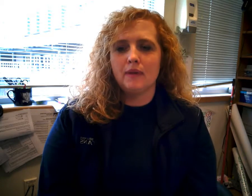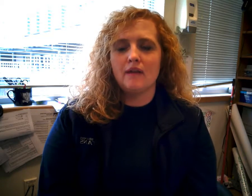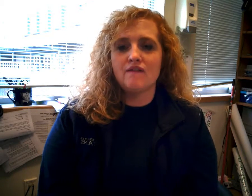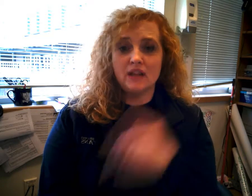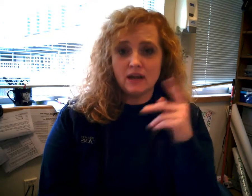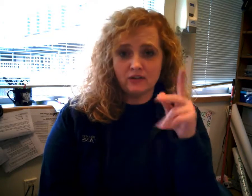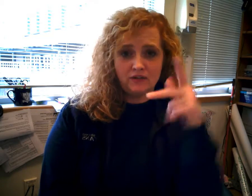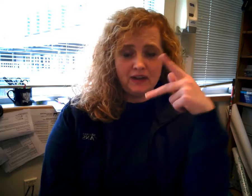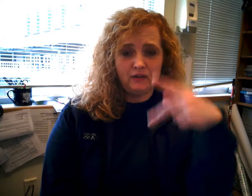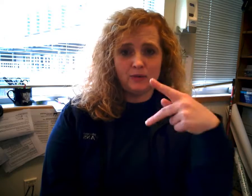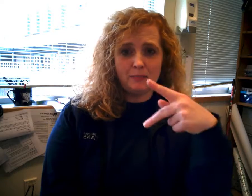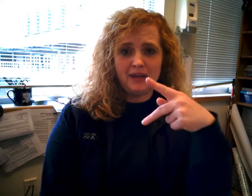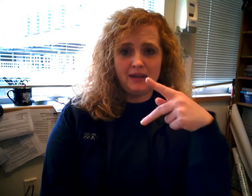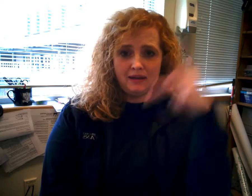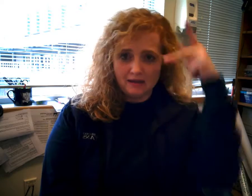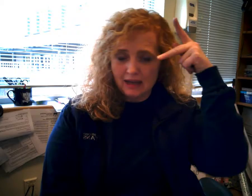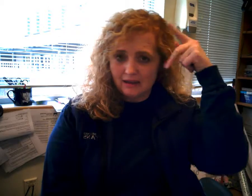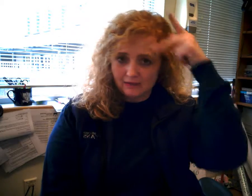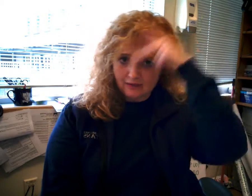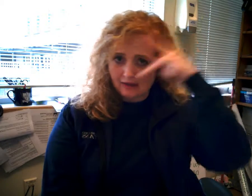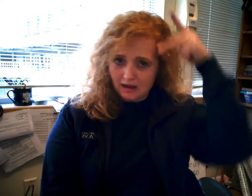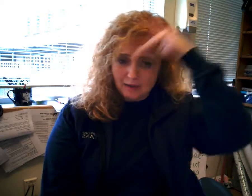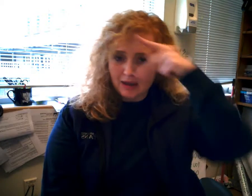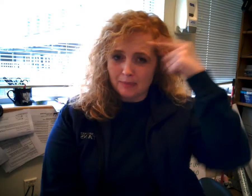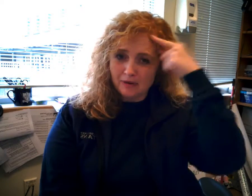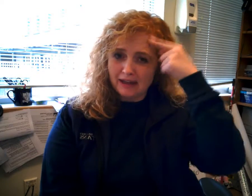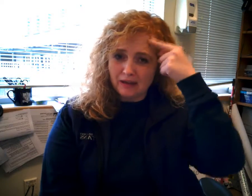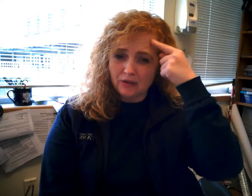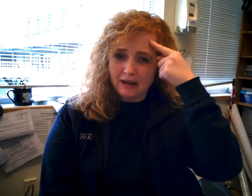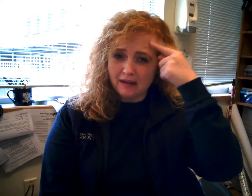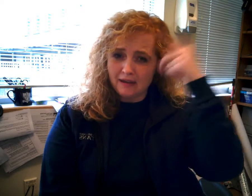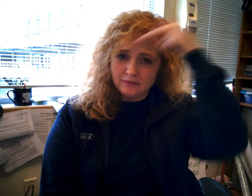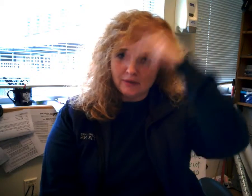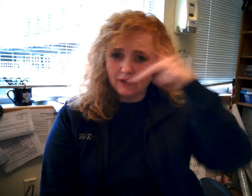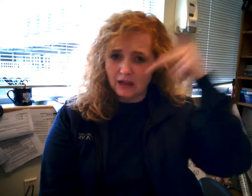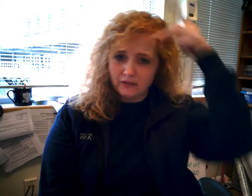Philosophy is with a P. And it's coming up here like you're thinking. Philosophy.